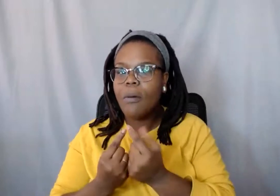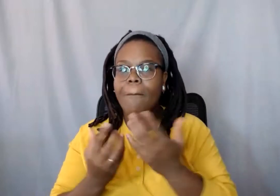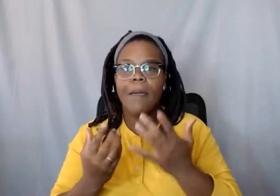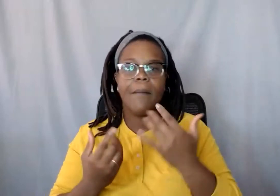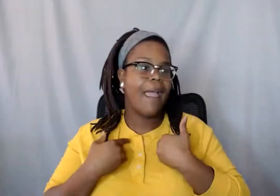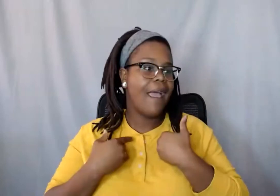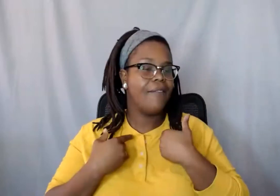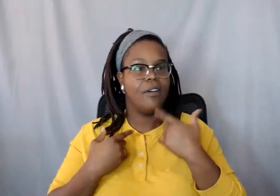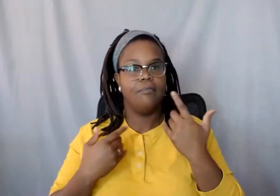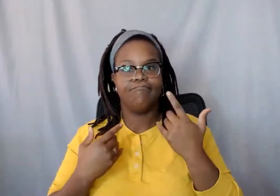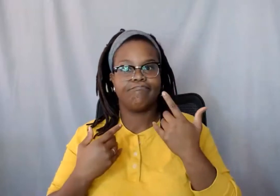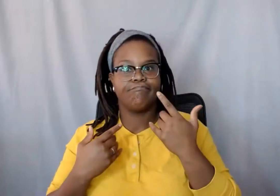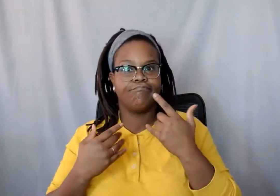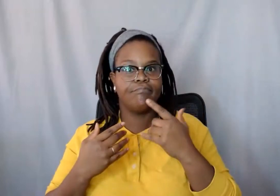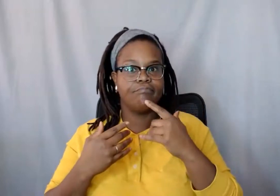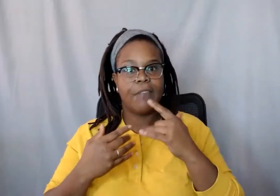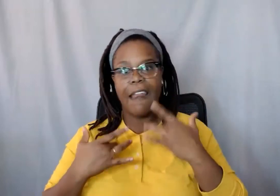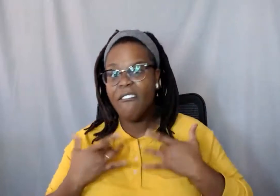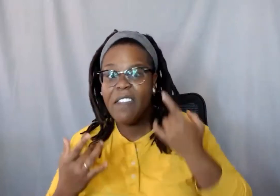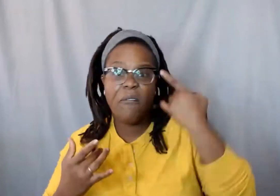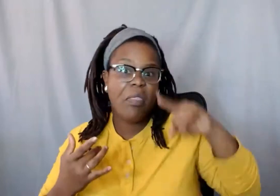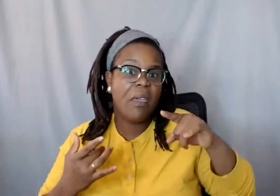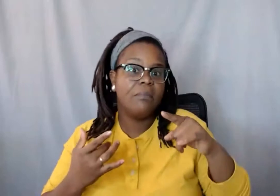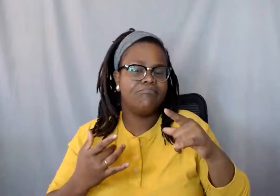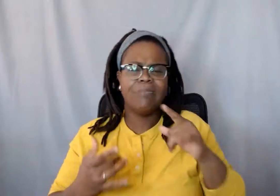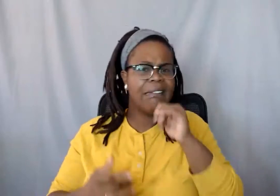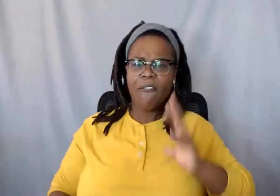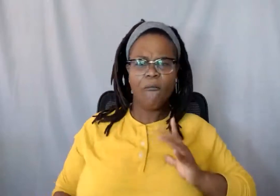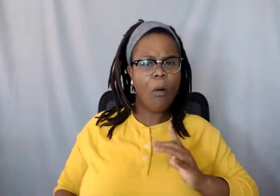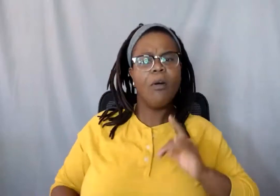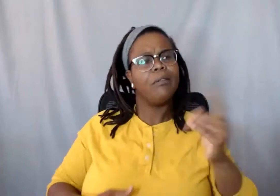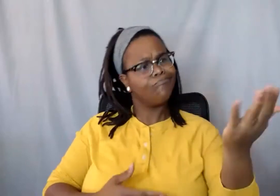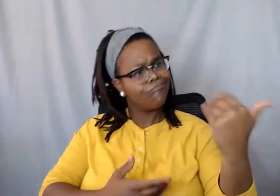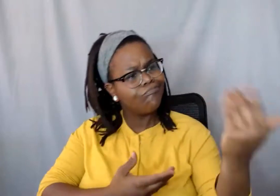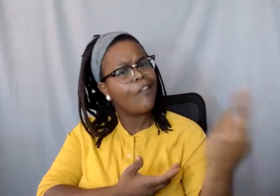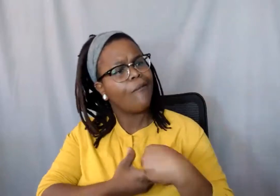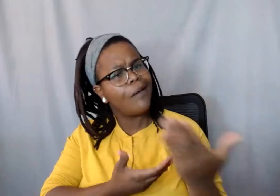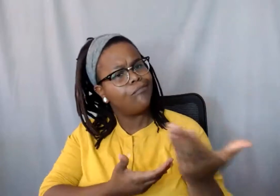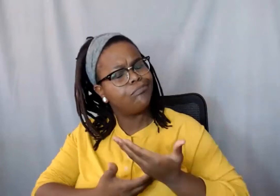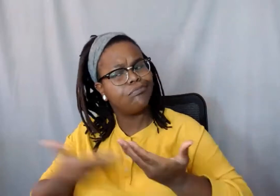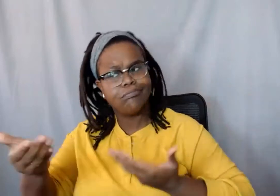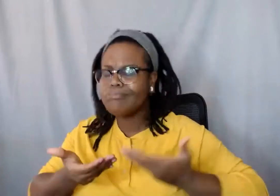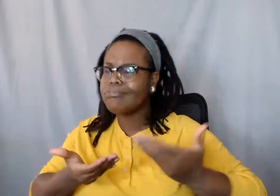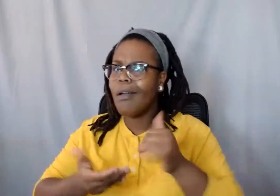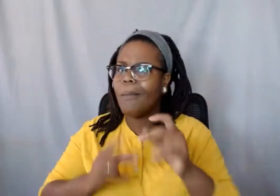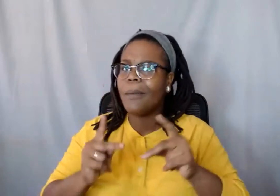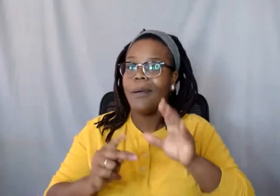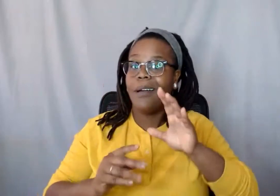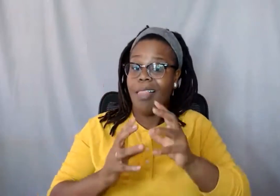create a phone room for people of those groups to be able to talk to people. But because of a lot of the experience has been creating a safe